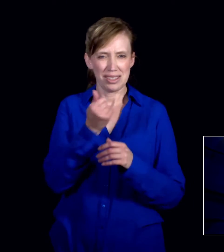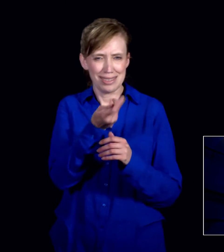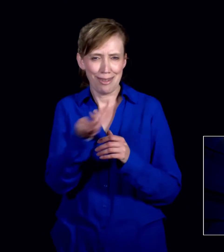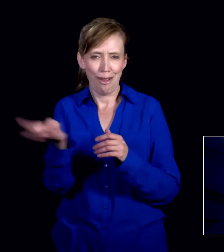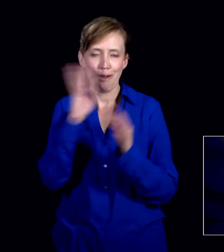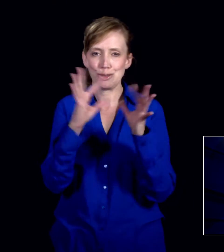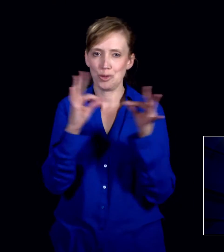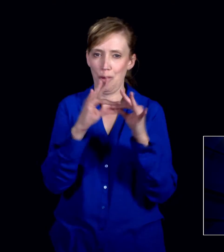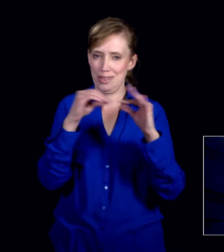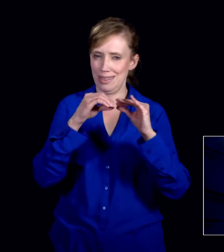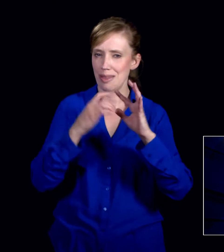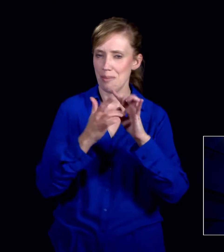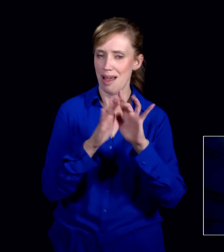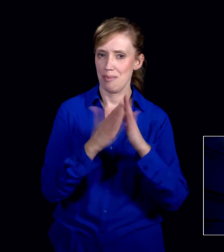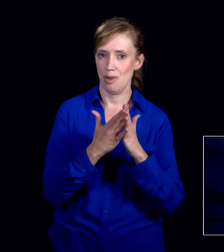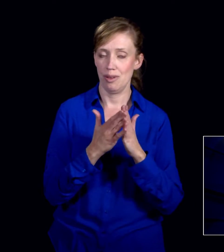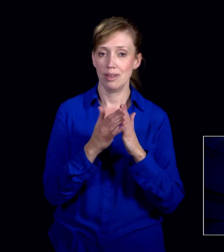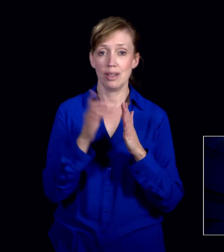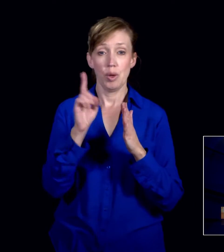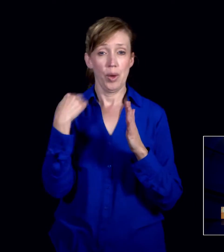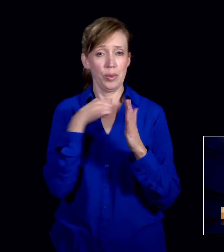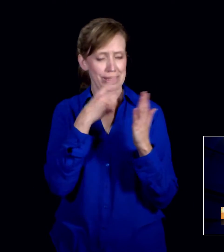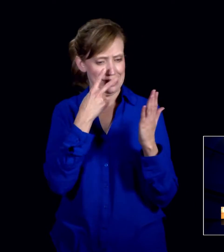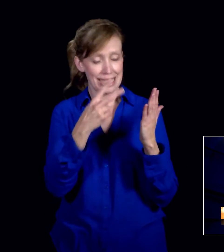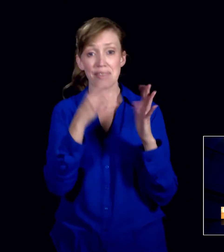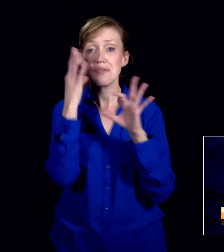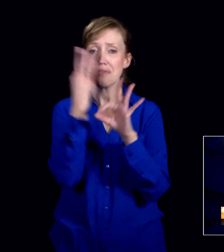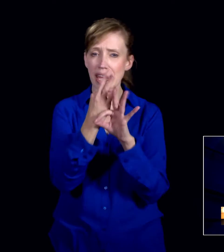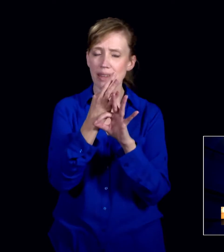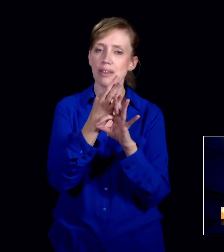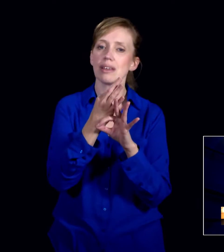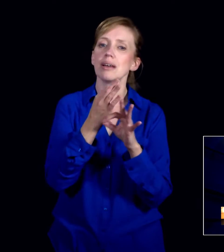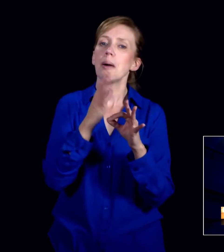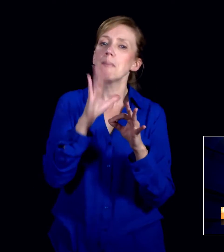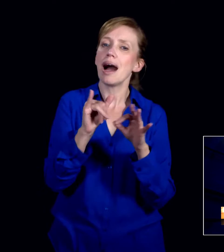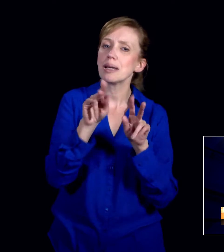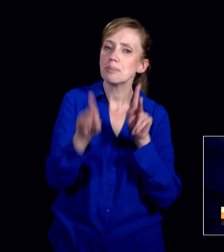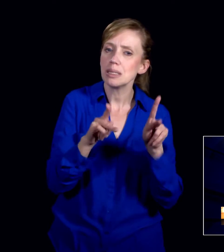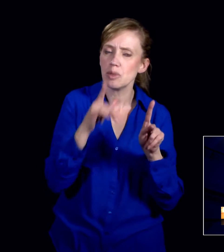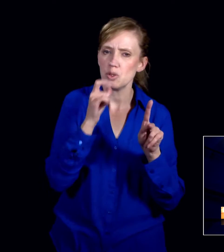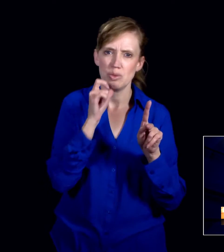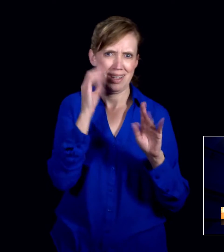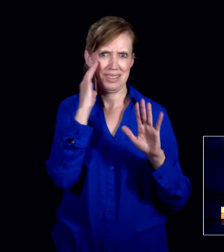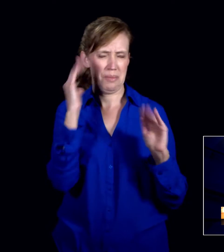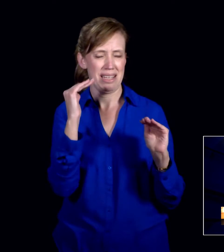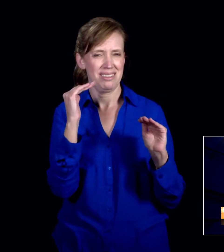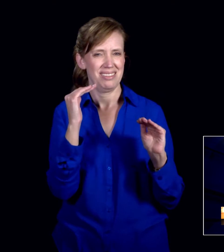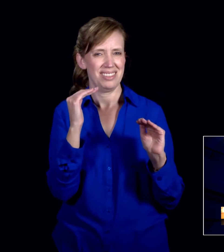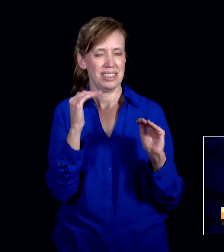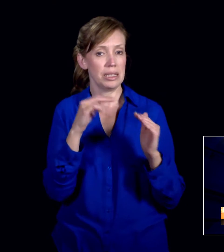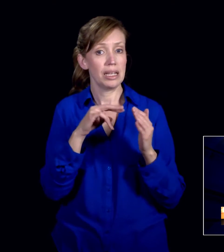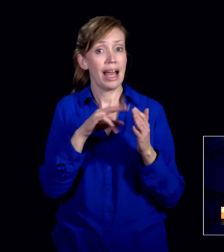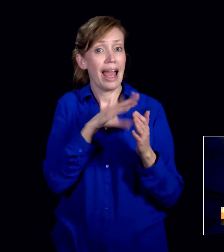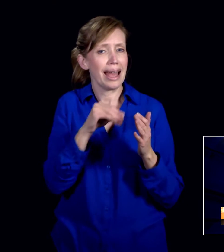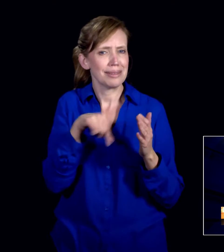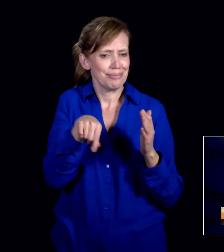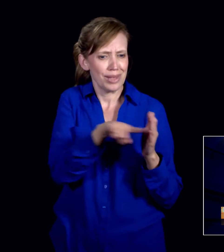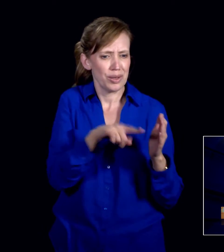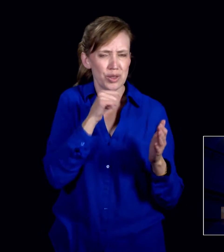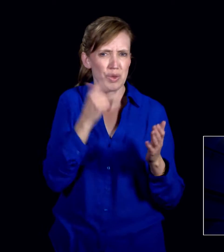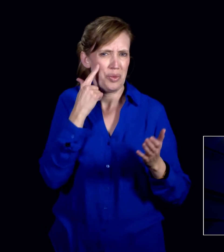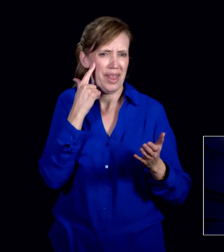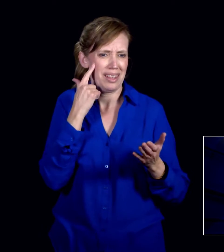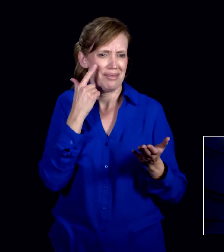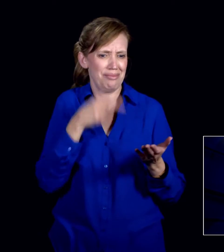There are a number of examples in the Bible where faith is demonstrated by people that you might not expect to demonstrate faith, and it isn't